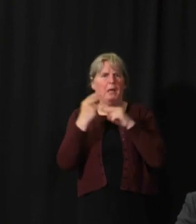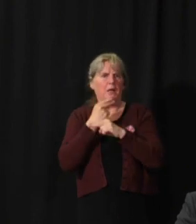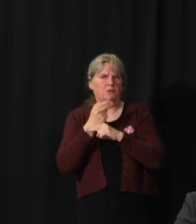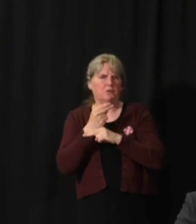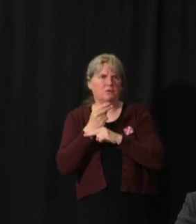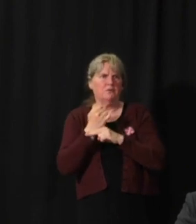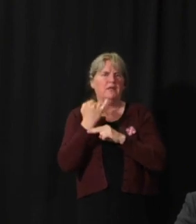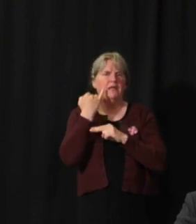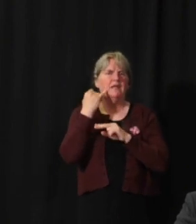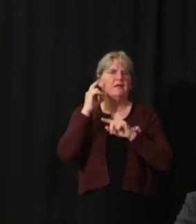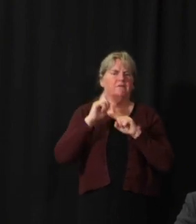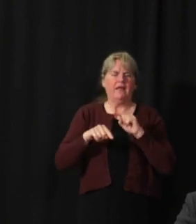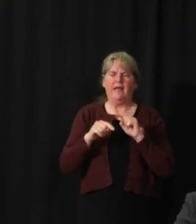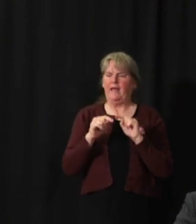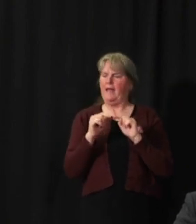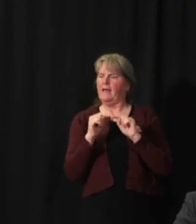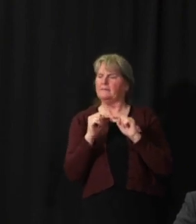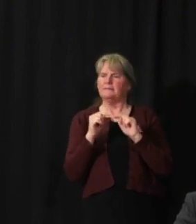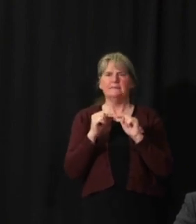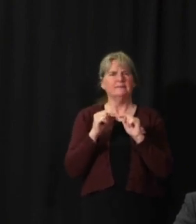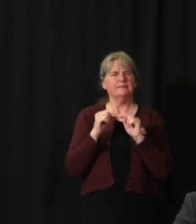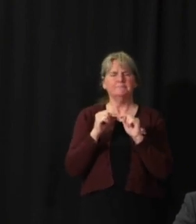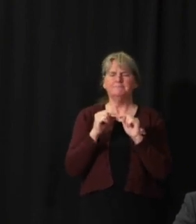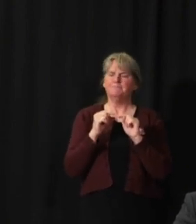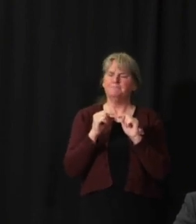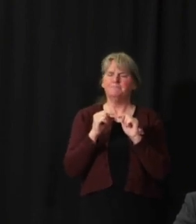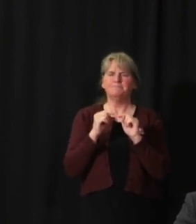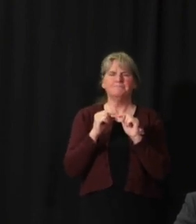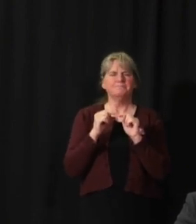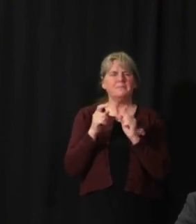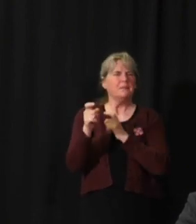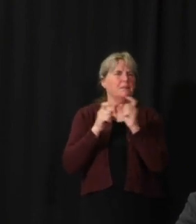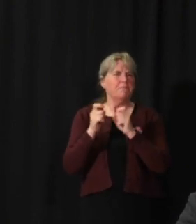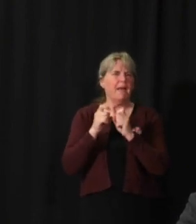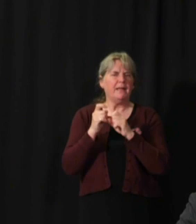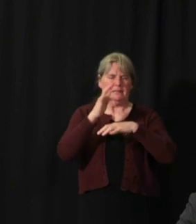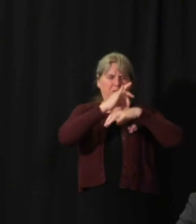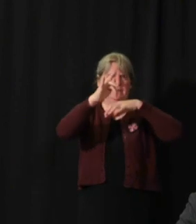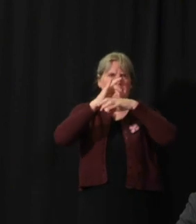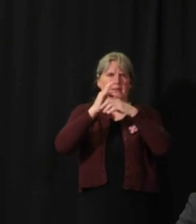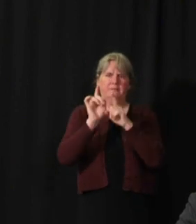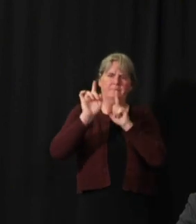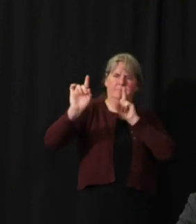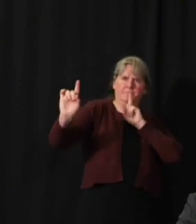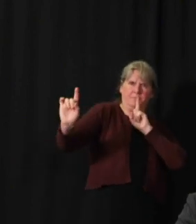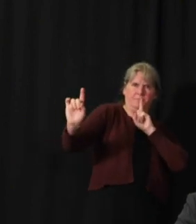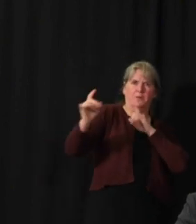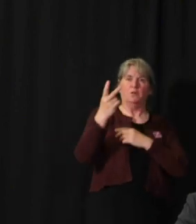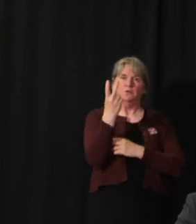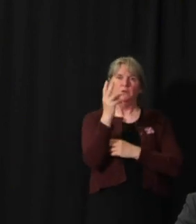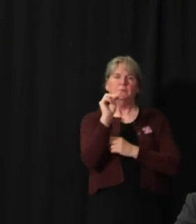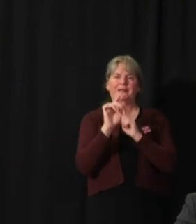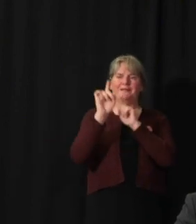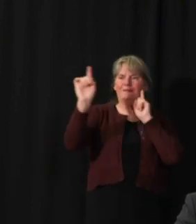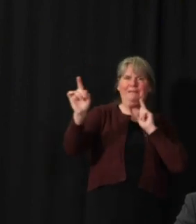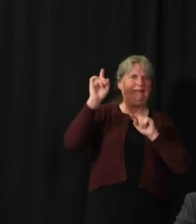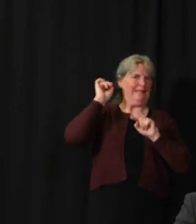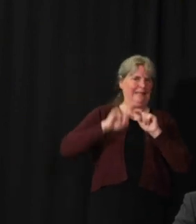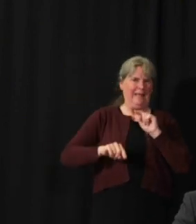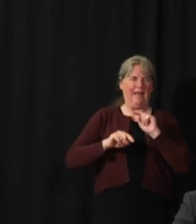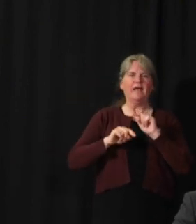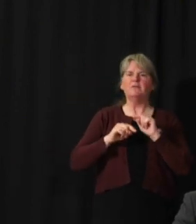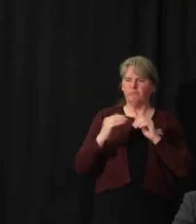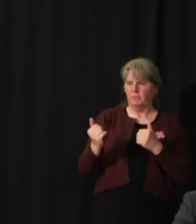space is not able, that spacing of two meters is not able to be observed.